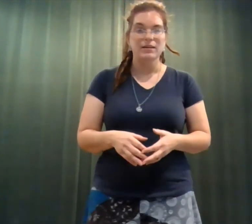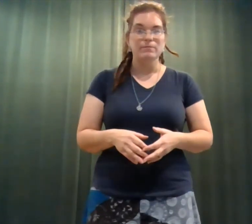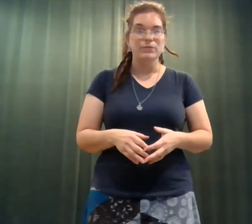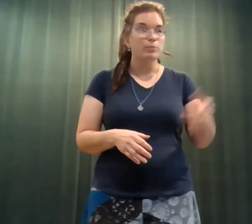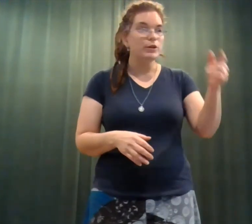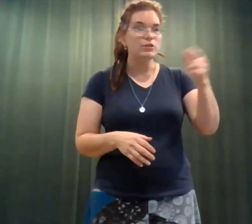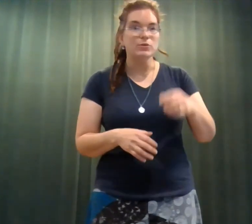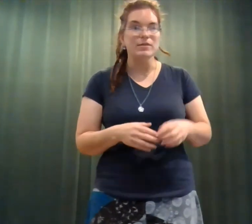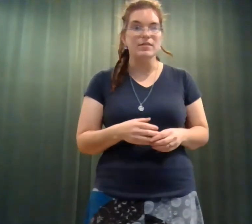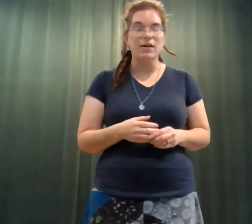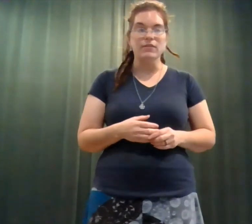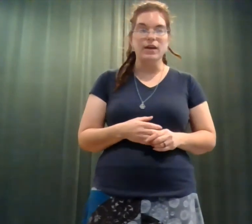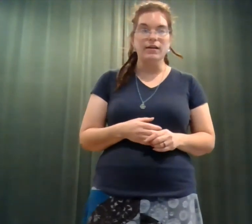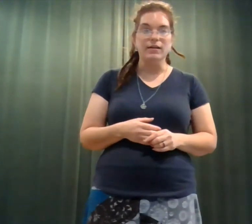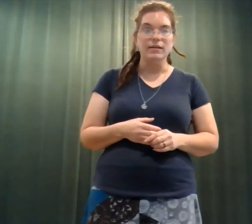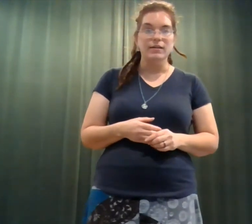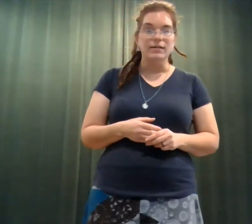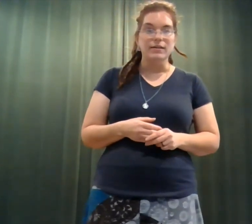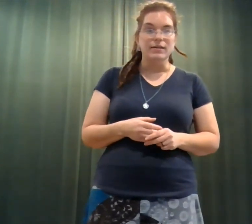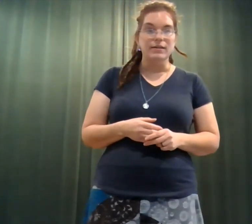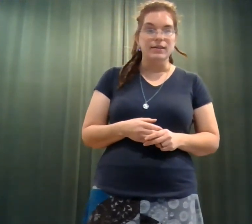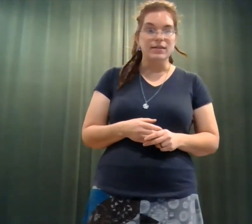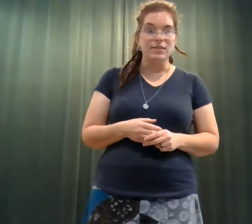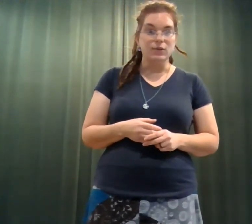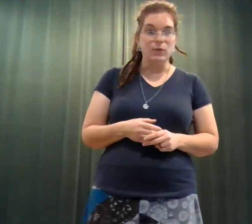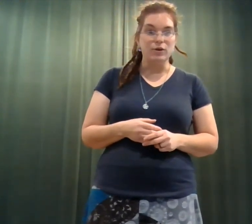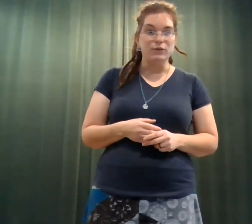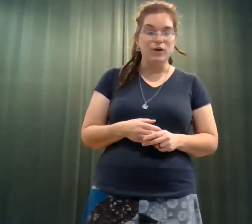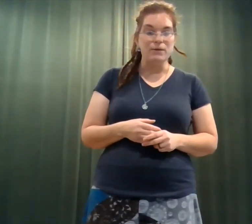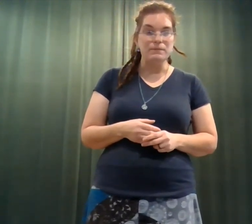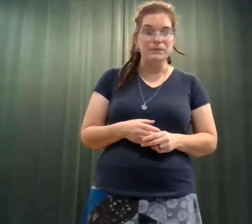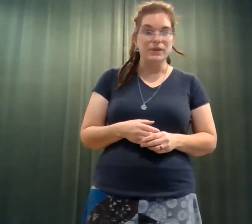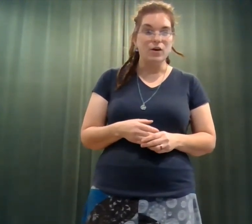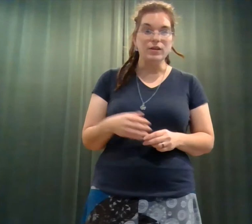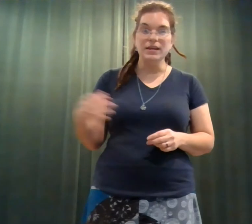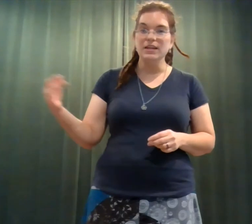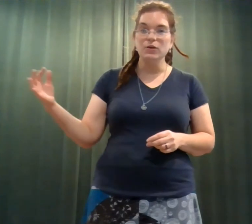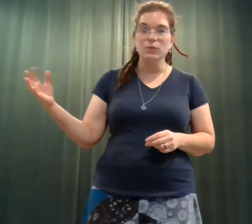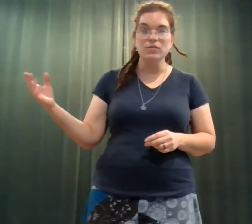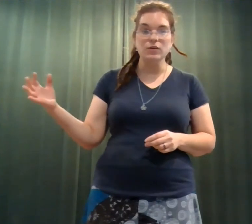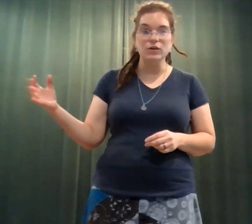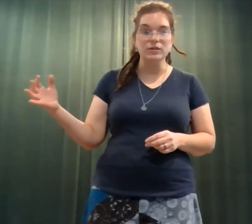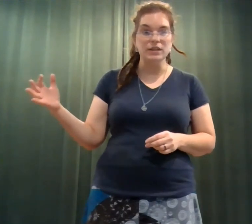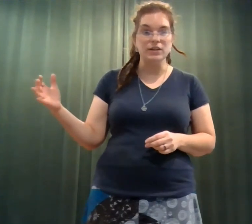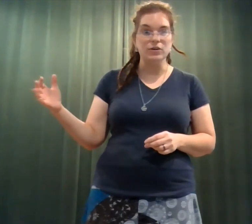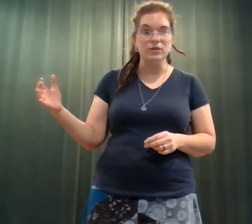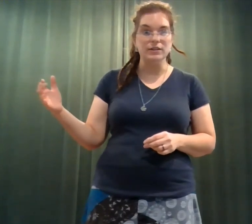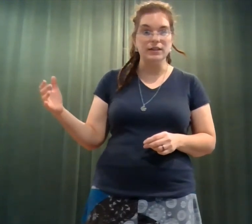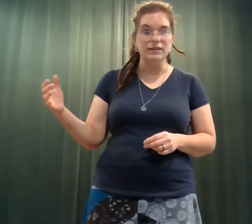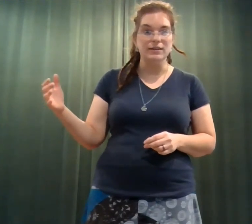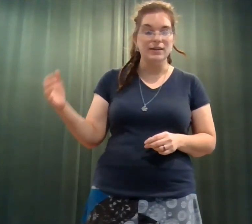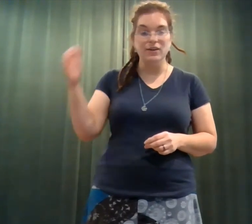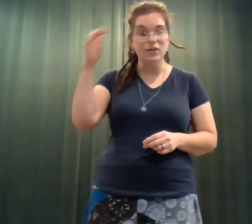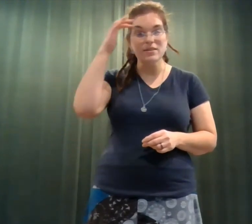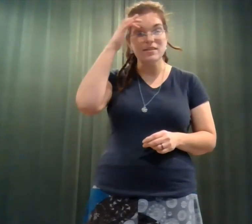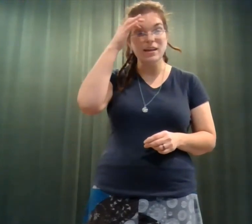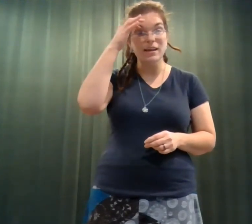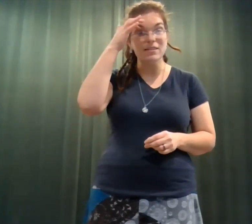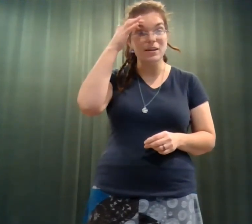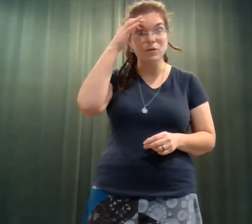The preacher was down there, next to the waterfall. All he could hear was the gurgling and gurgling. He couldn't see a single